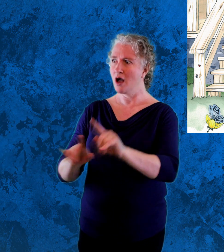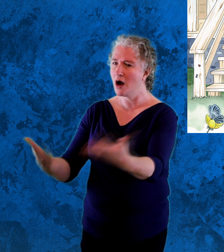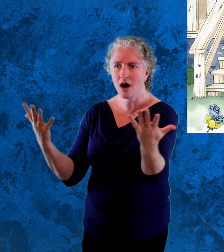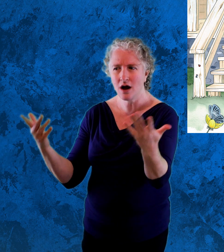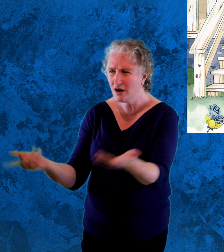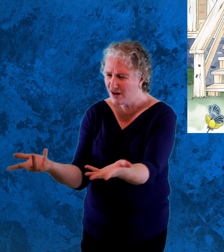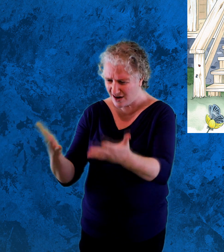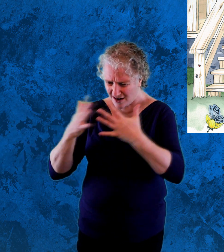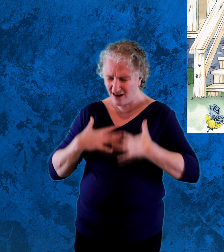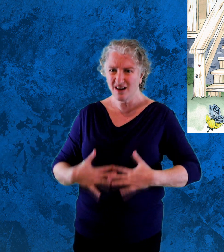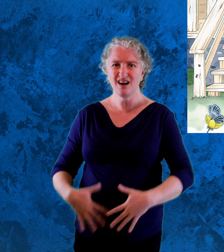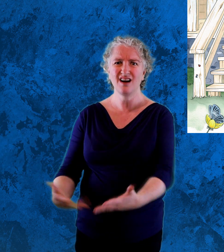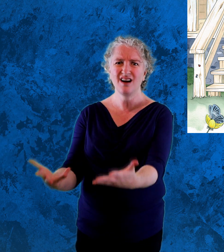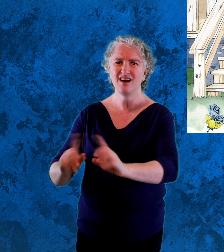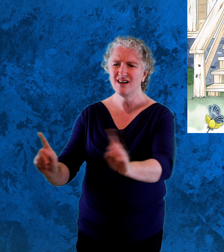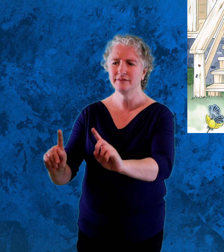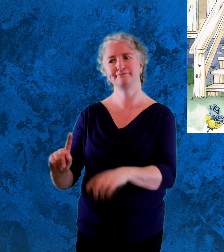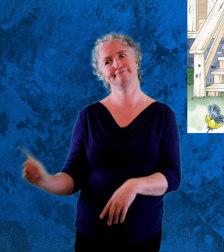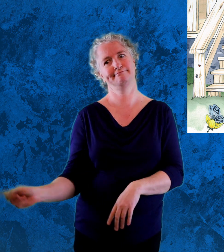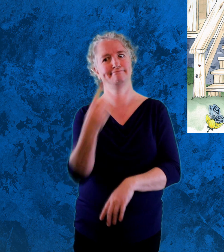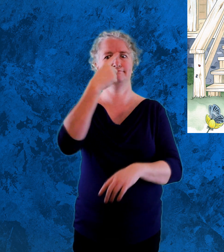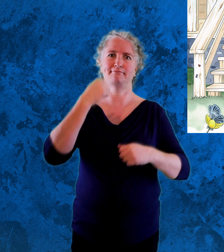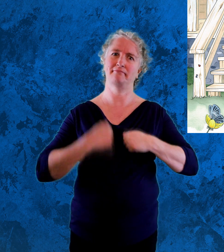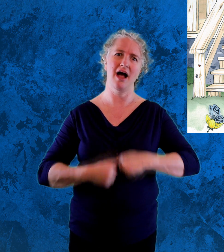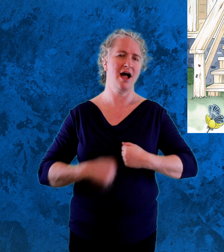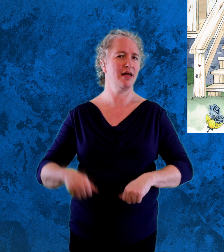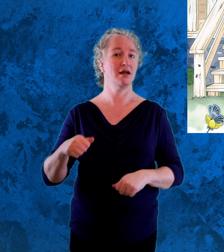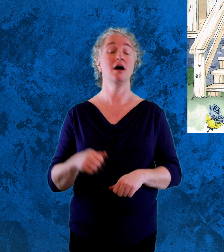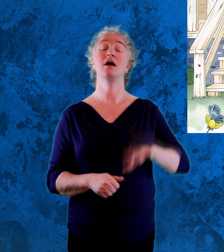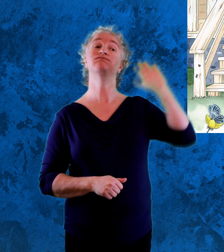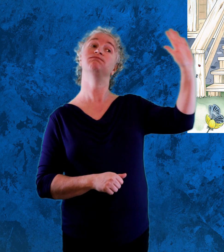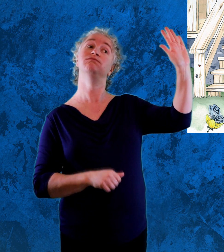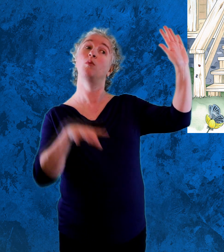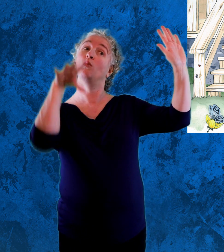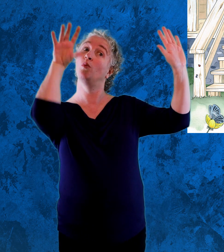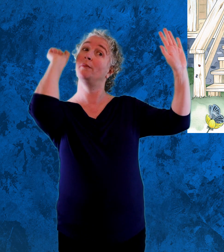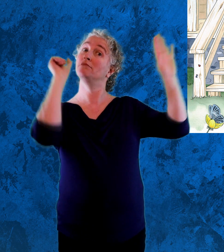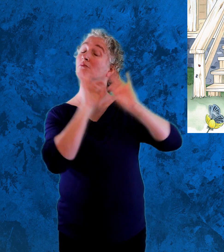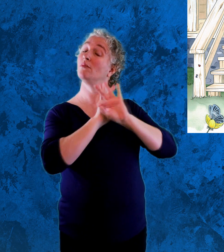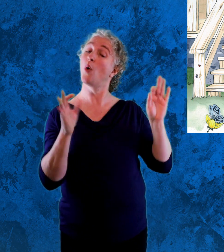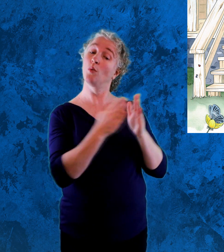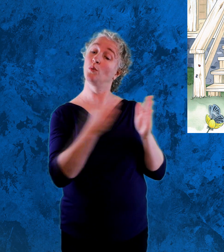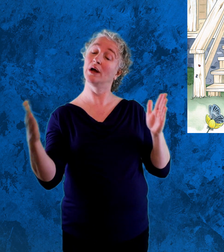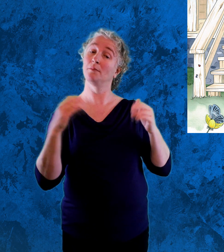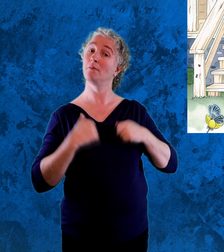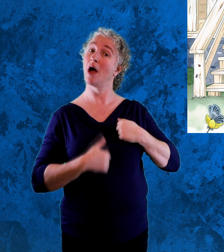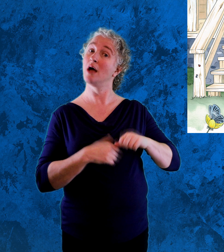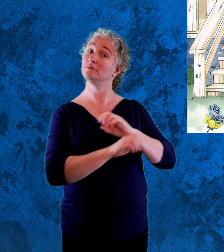Where have you been, asked Mum. You both need a bath. But it's No Baths Week all